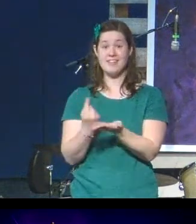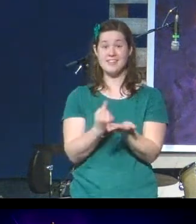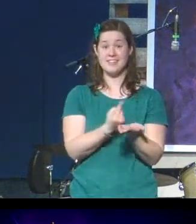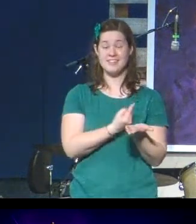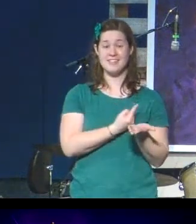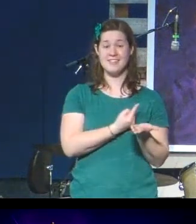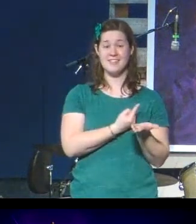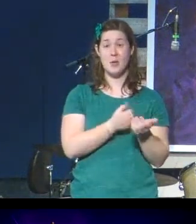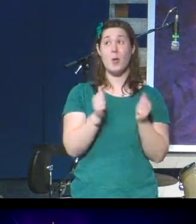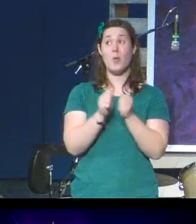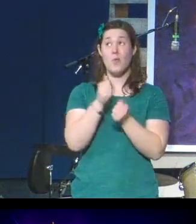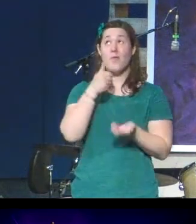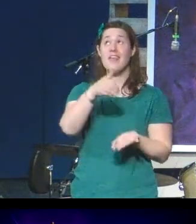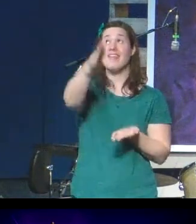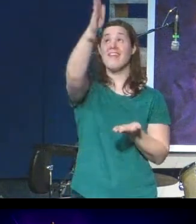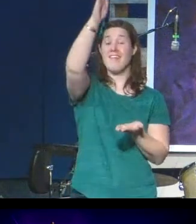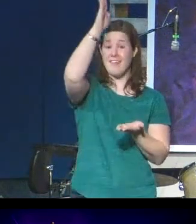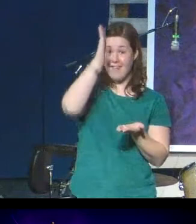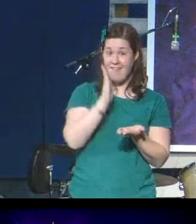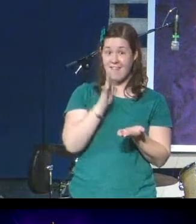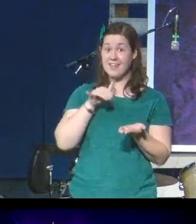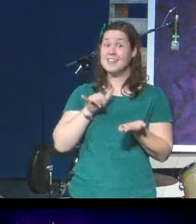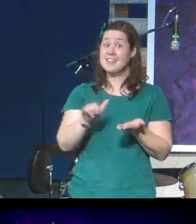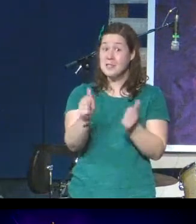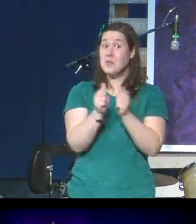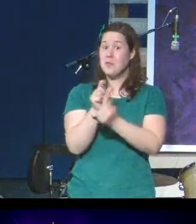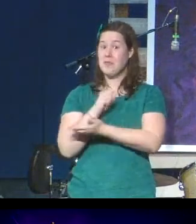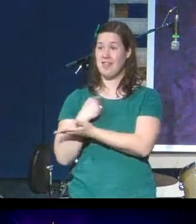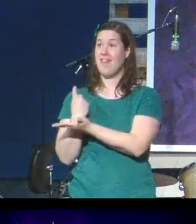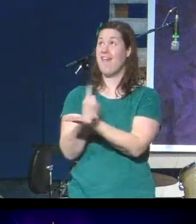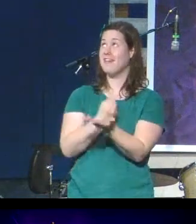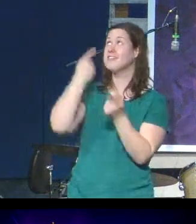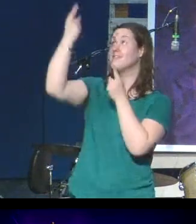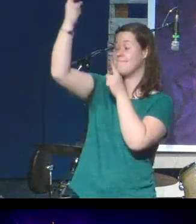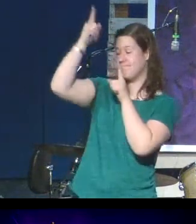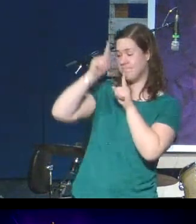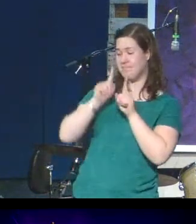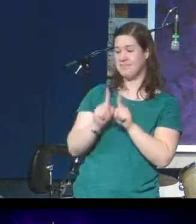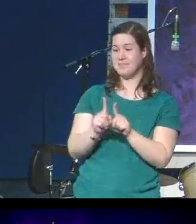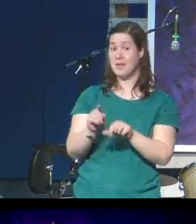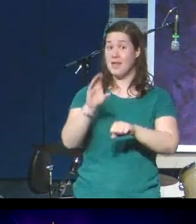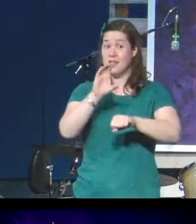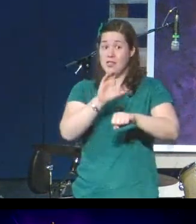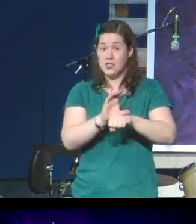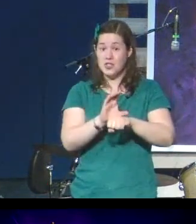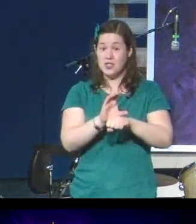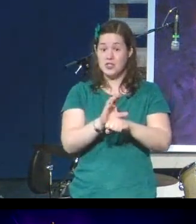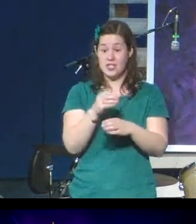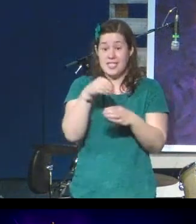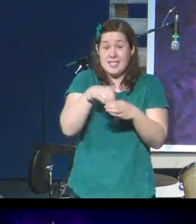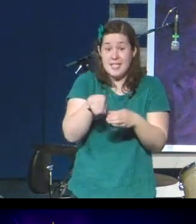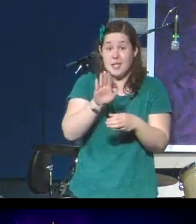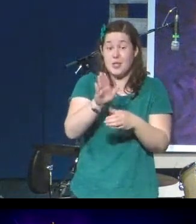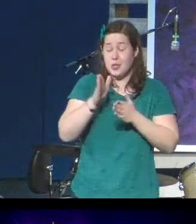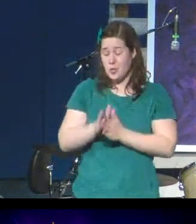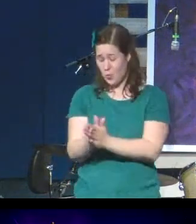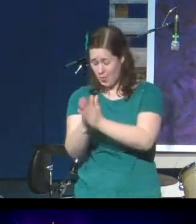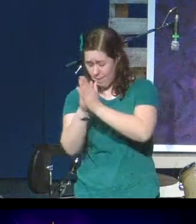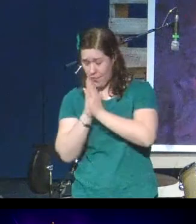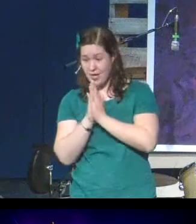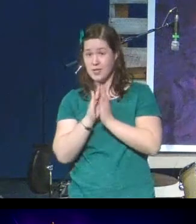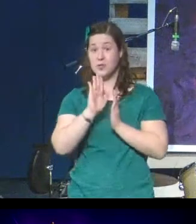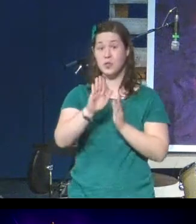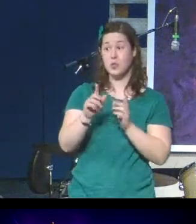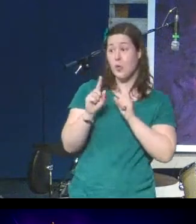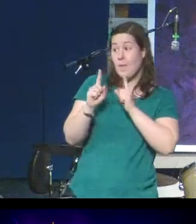With God, still with us. The church is in your prayers, your presence, your